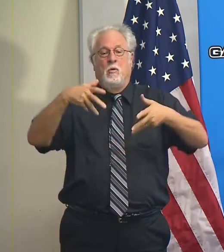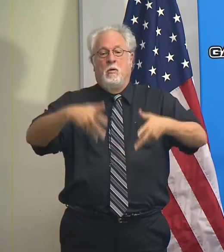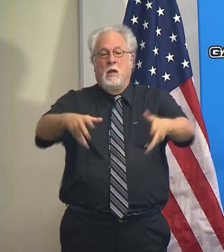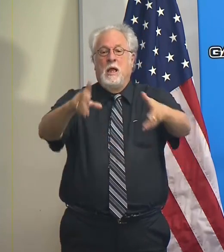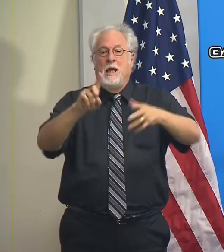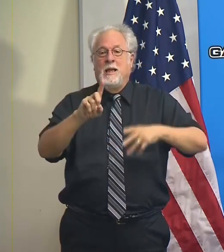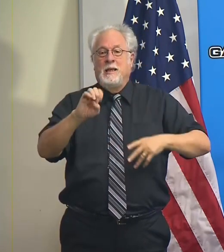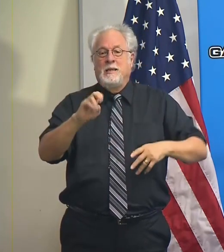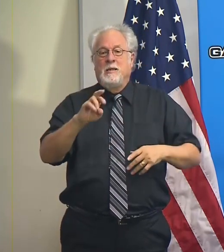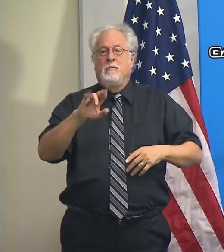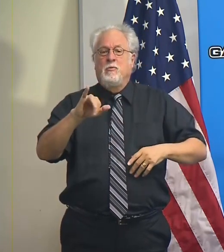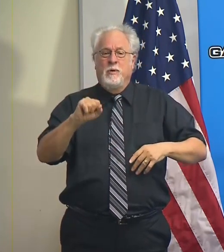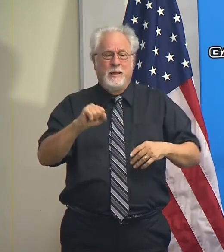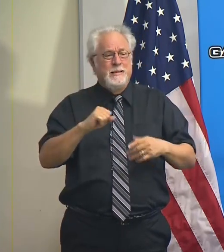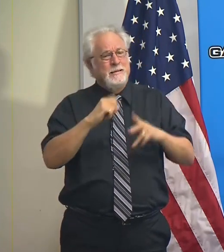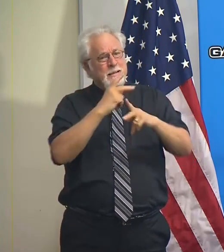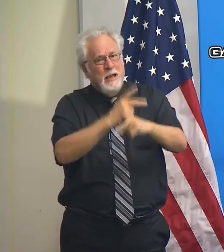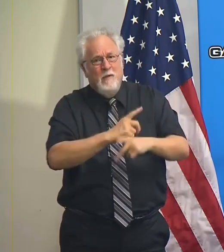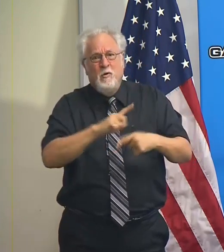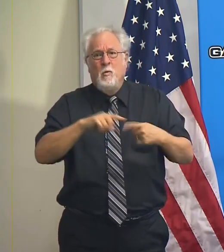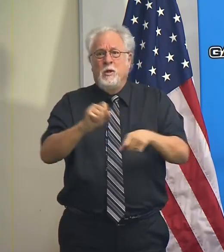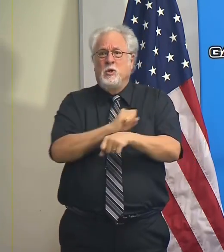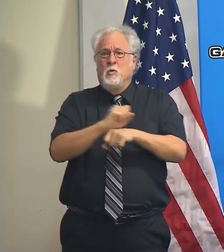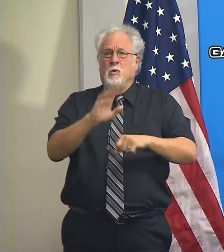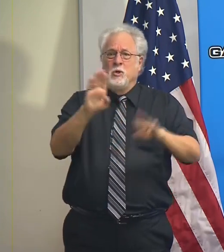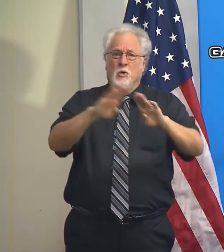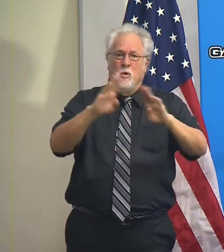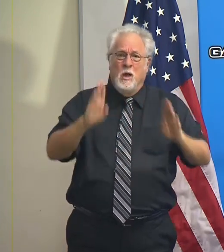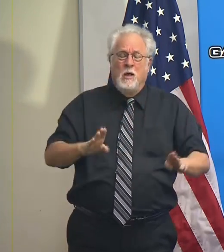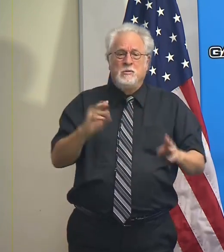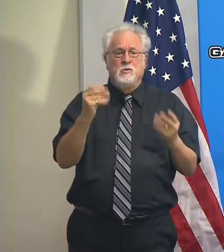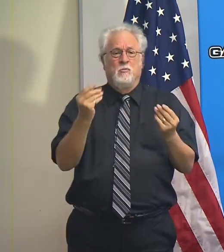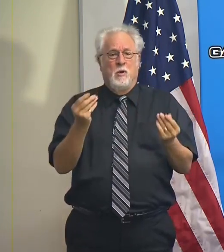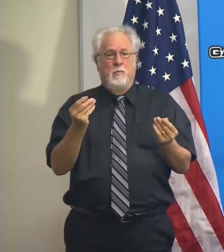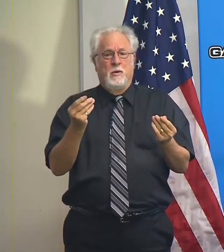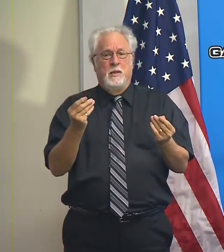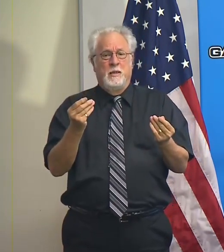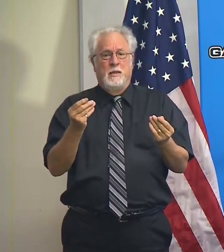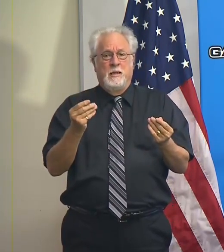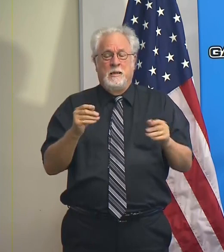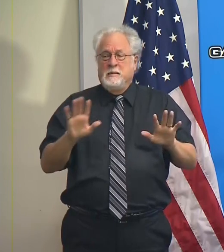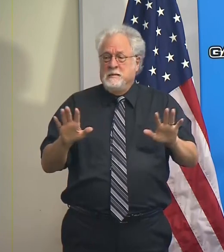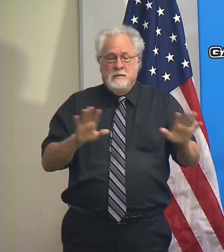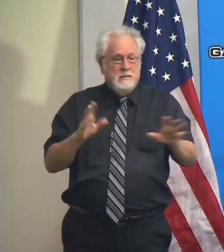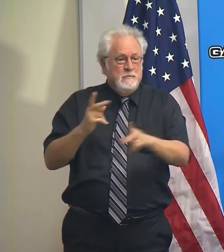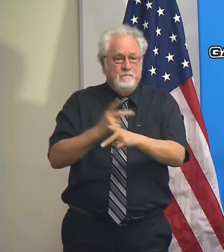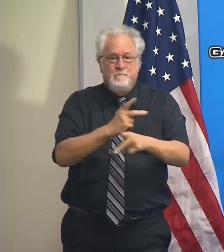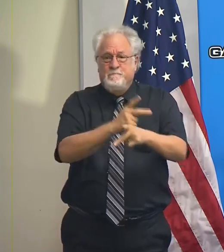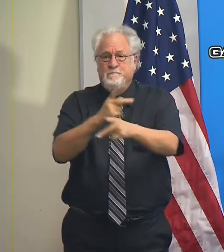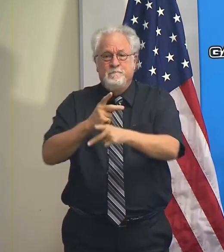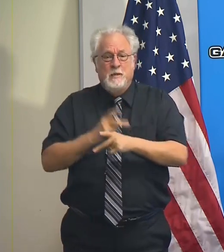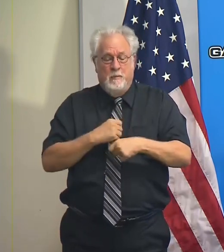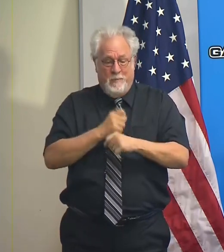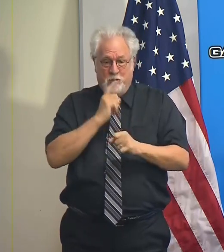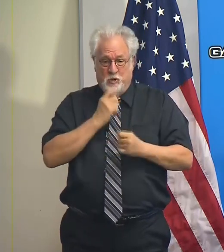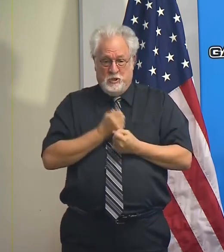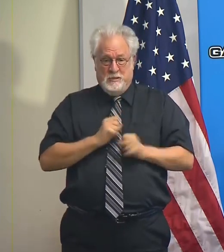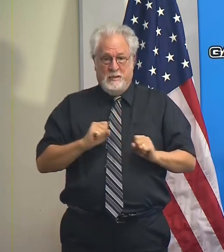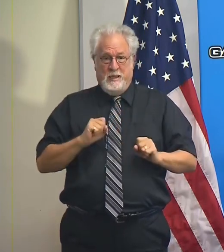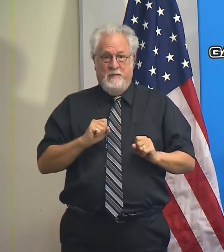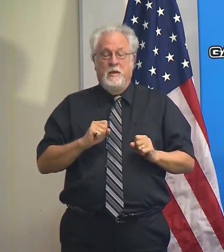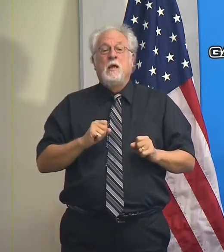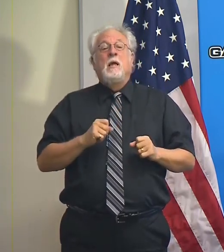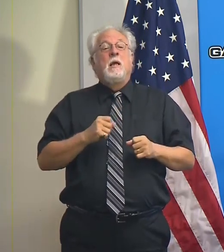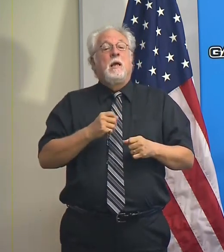So please be very careful when you're working on your house or property. Take every precaution necessary to ensure that you are safe. Stay